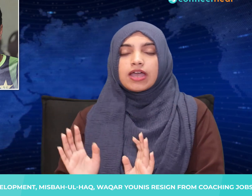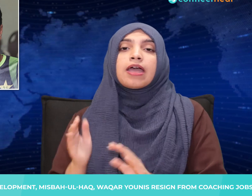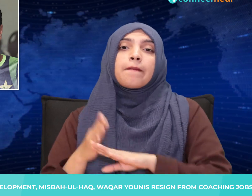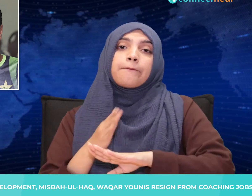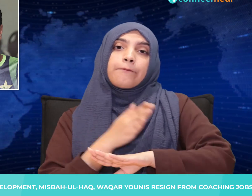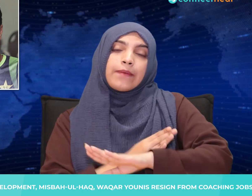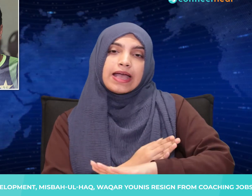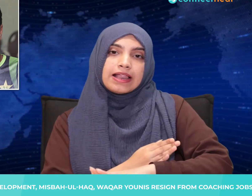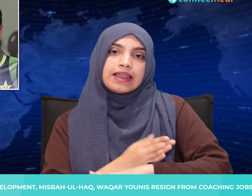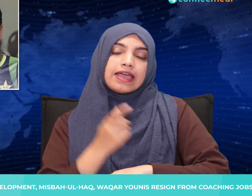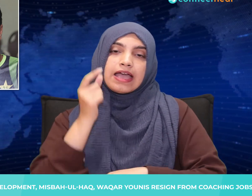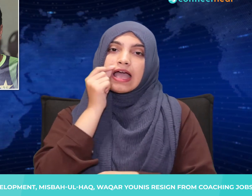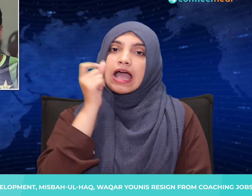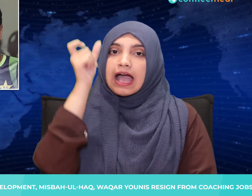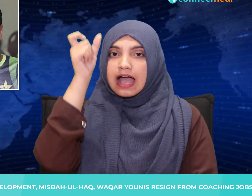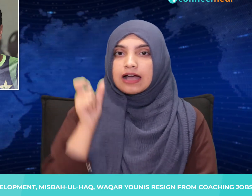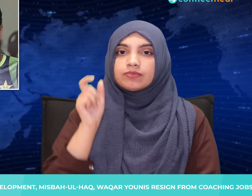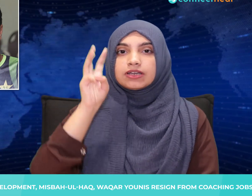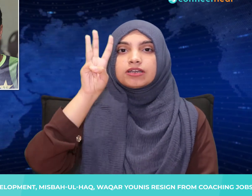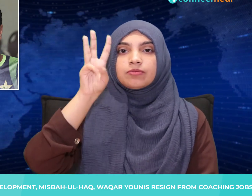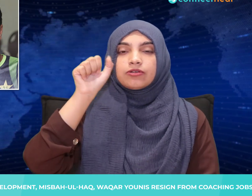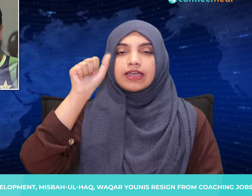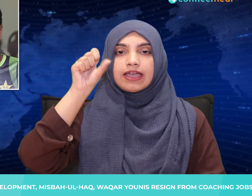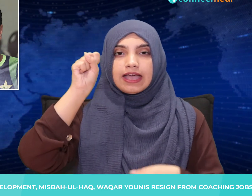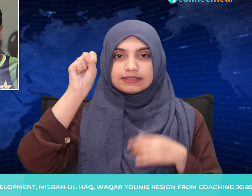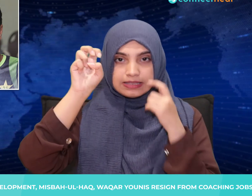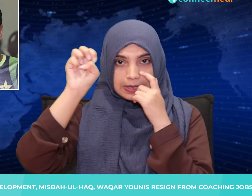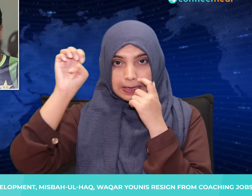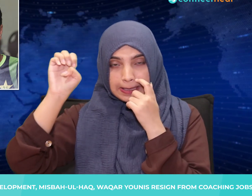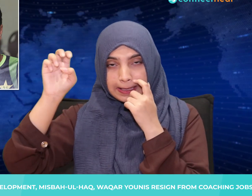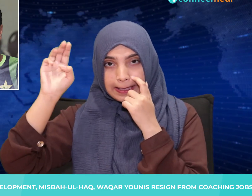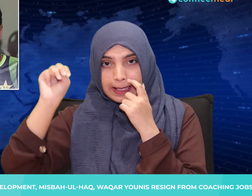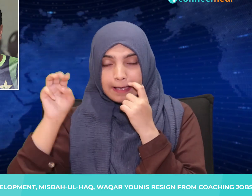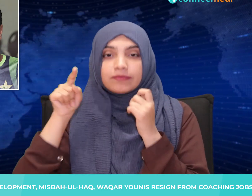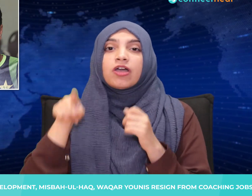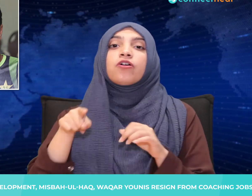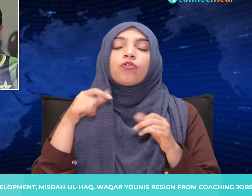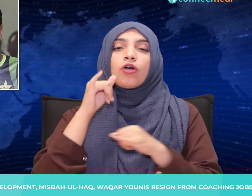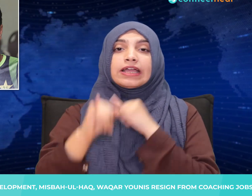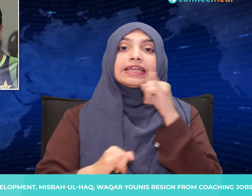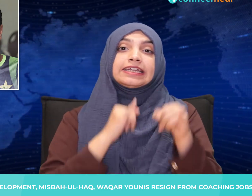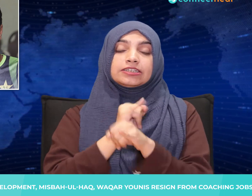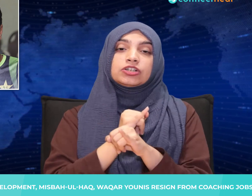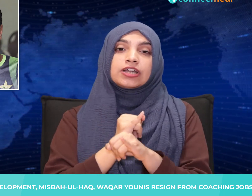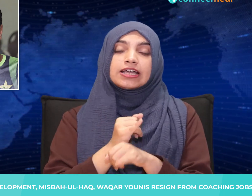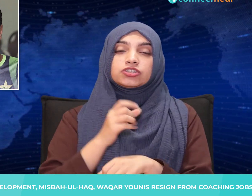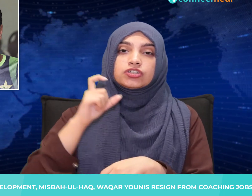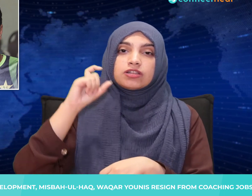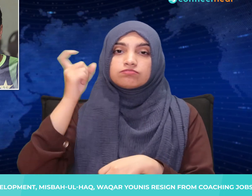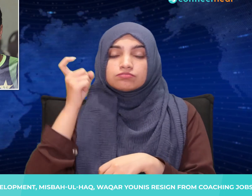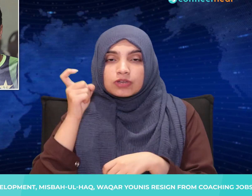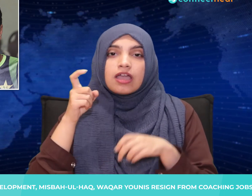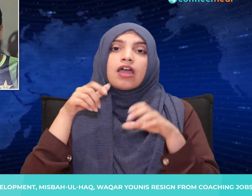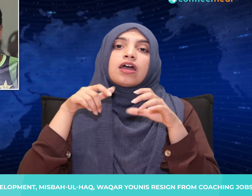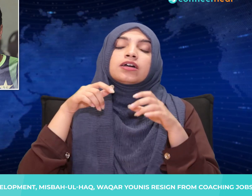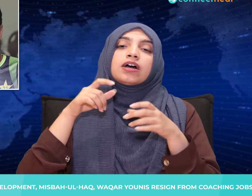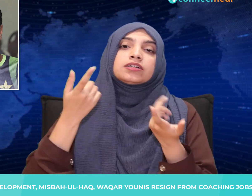named the national squad for the next month's T20 World Cup